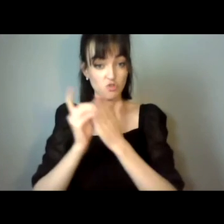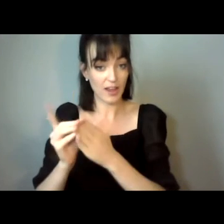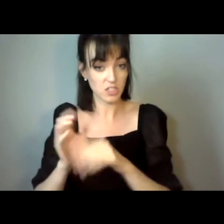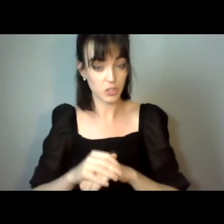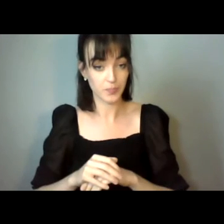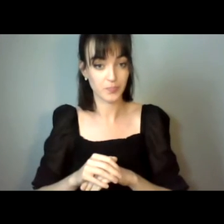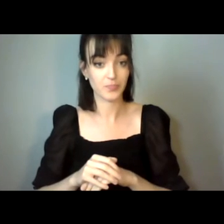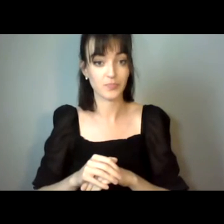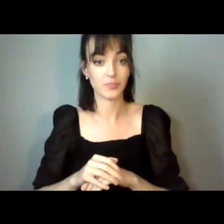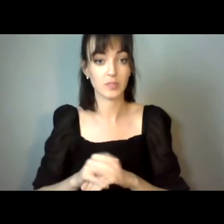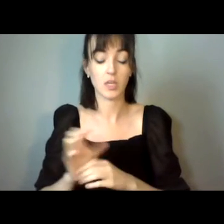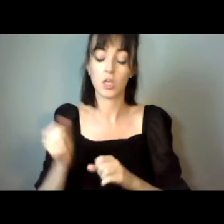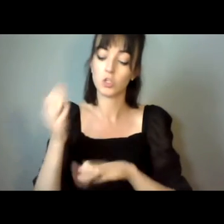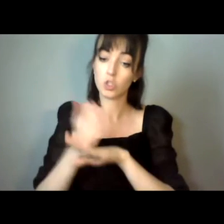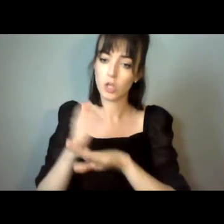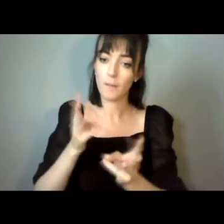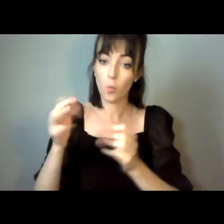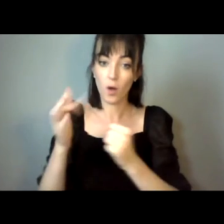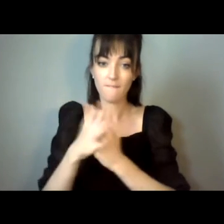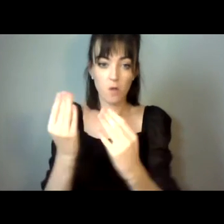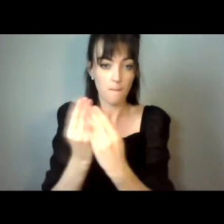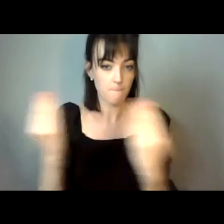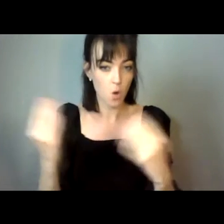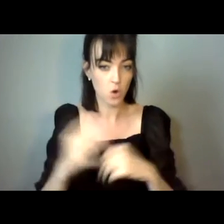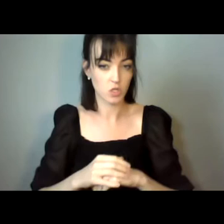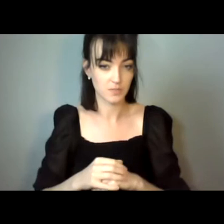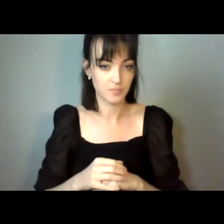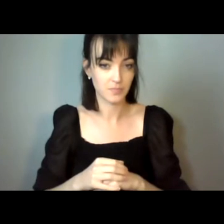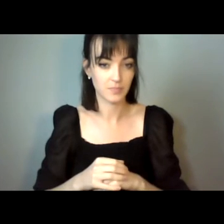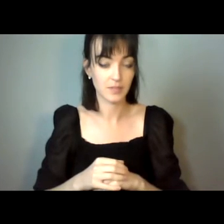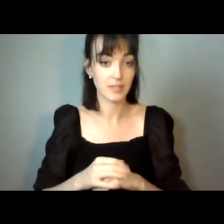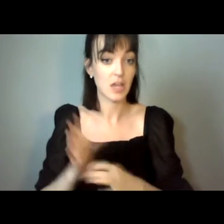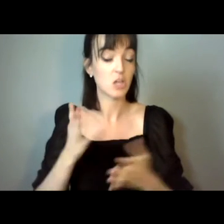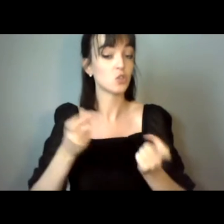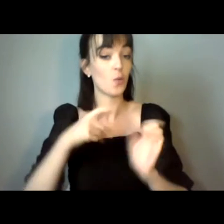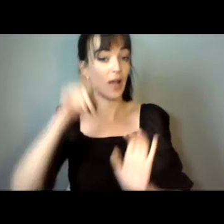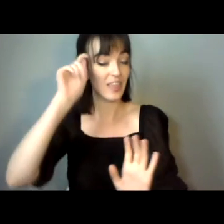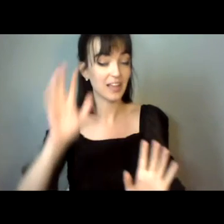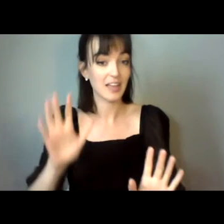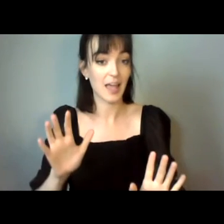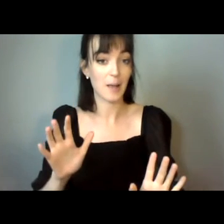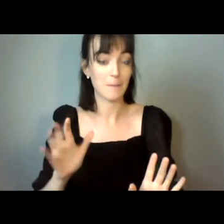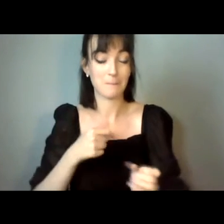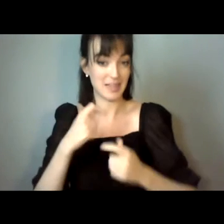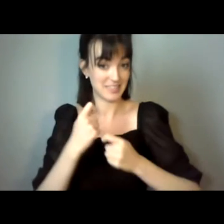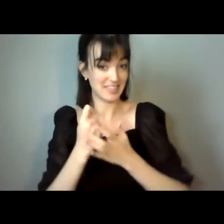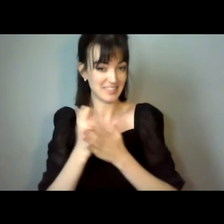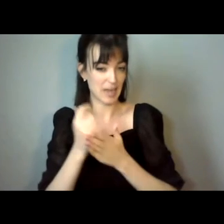are employed by a board when I already told you this. So I think it's time to stop there.